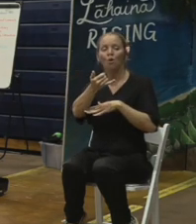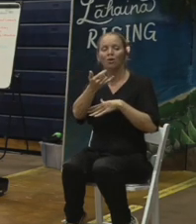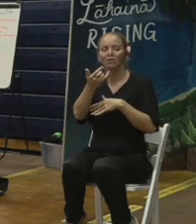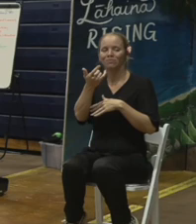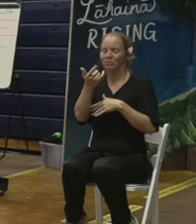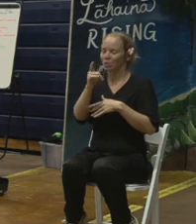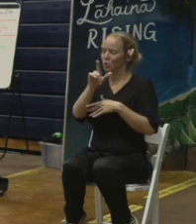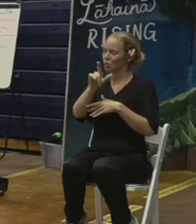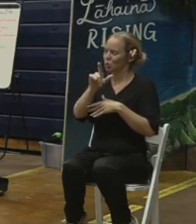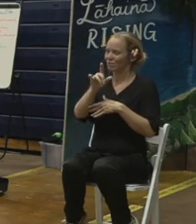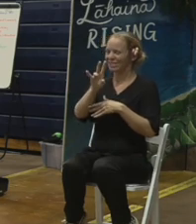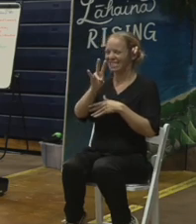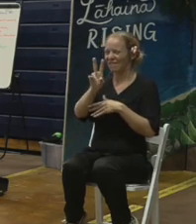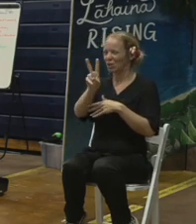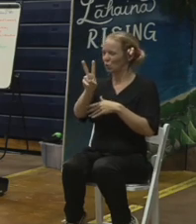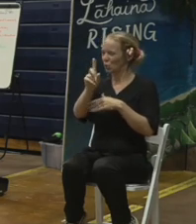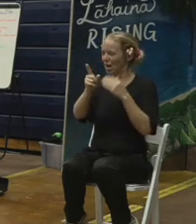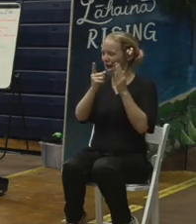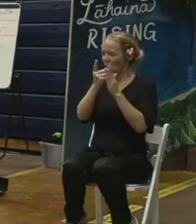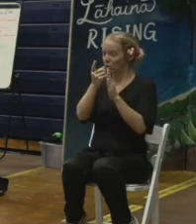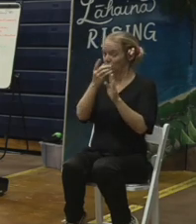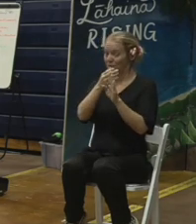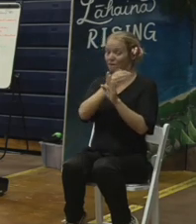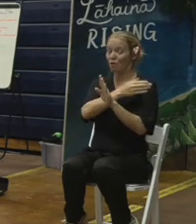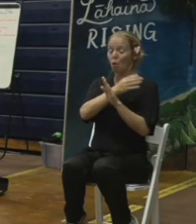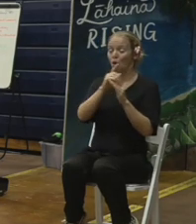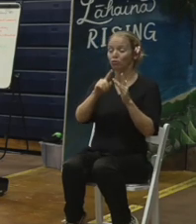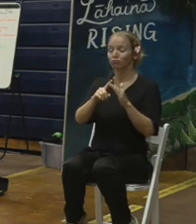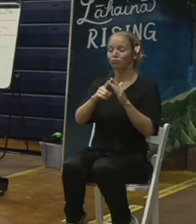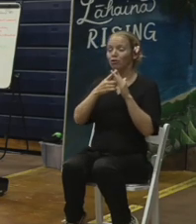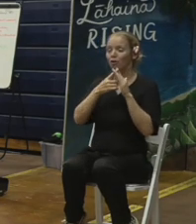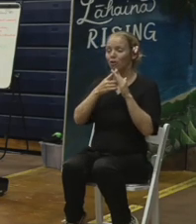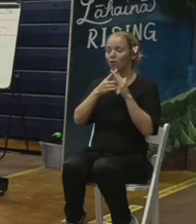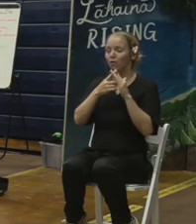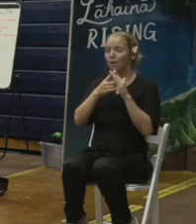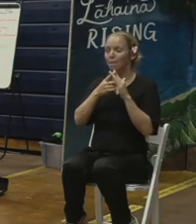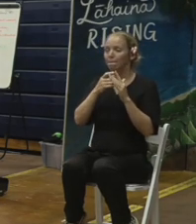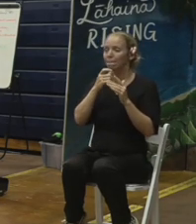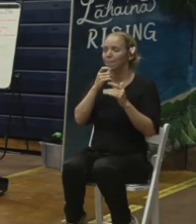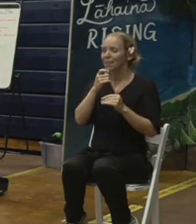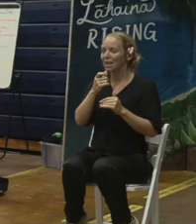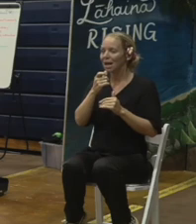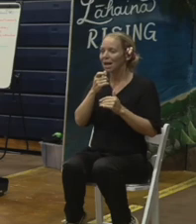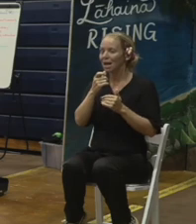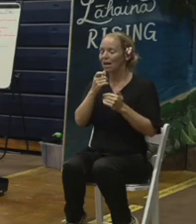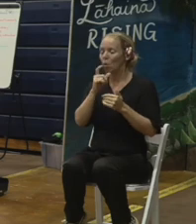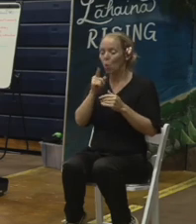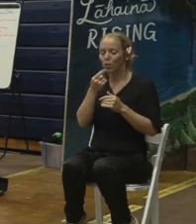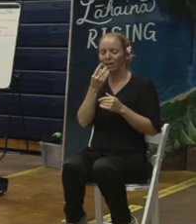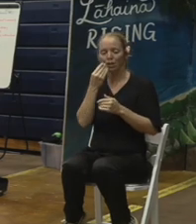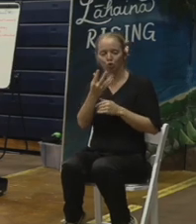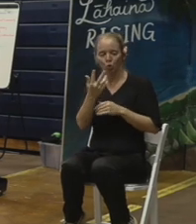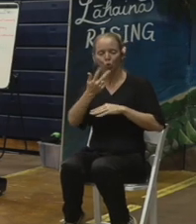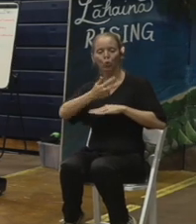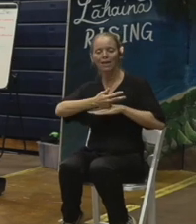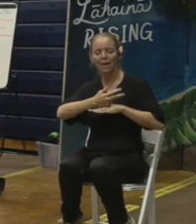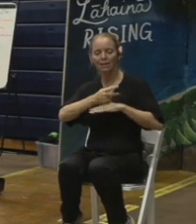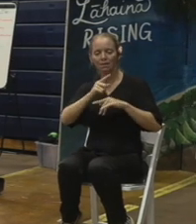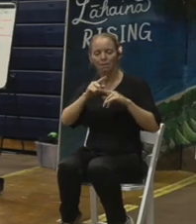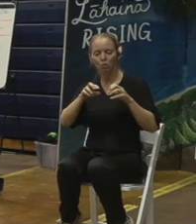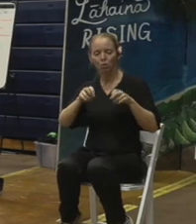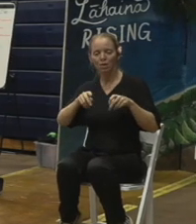That 72 hours is not only to let you know it's going to happen in three days, but it's also to provide opportunity